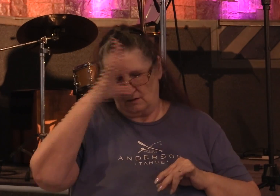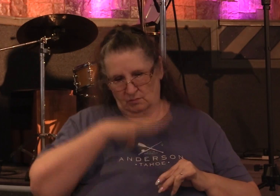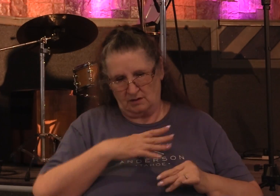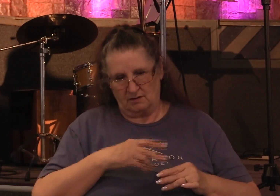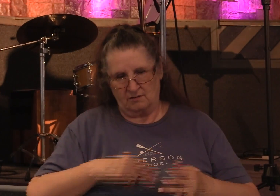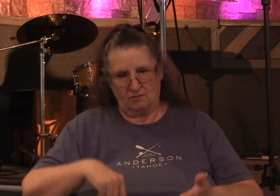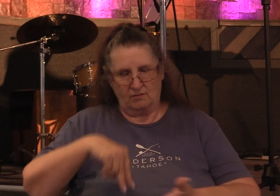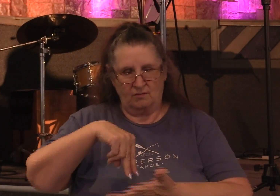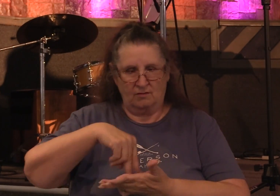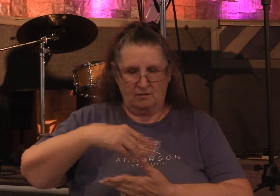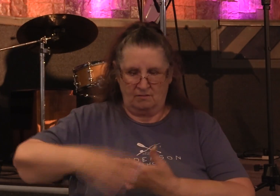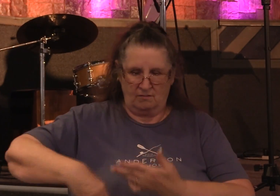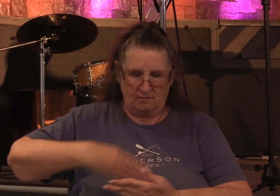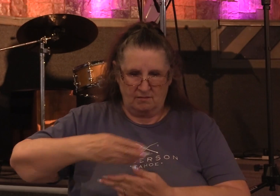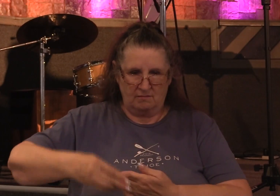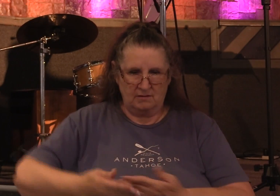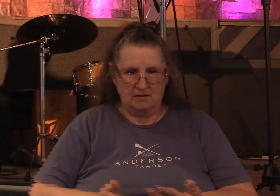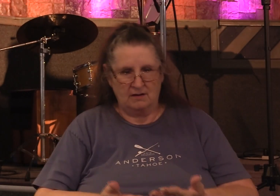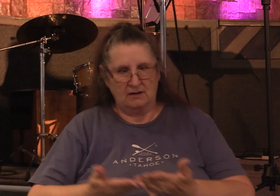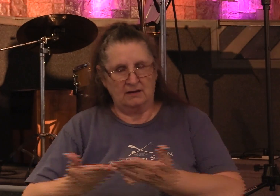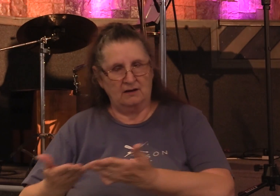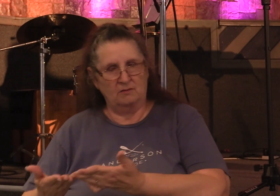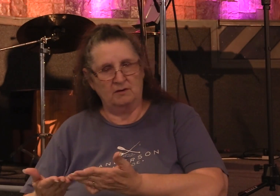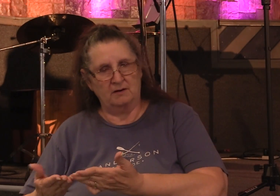him up carried him out and buried him